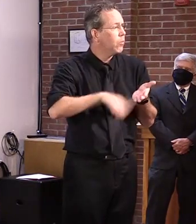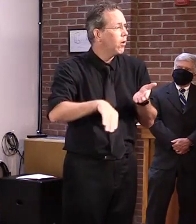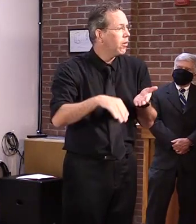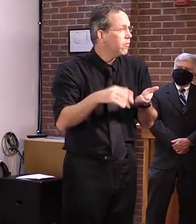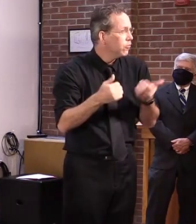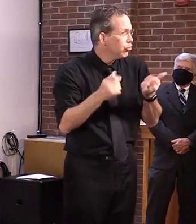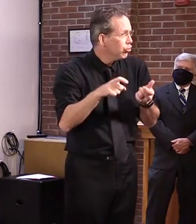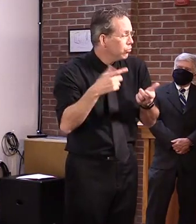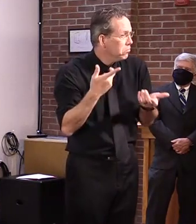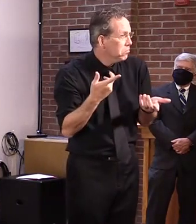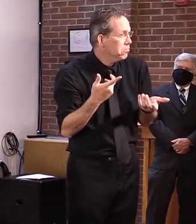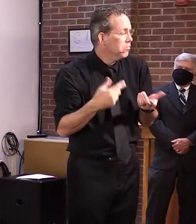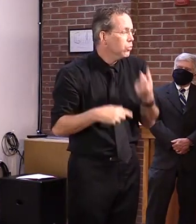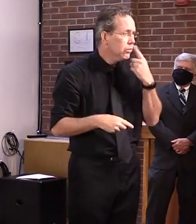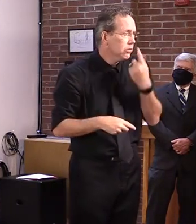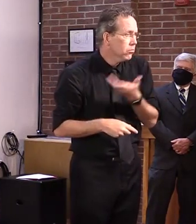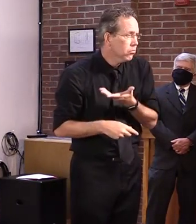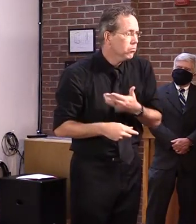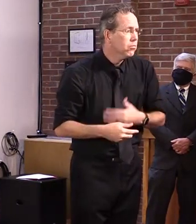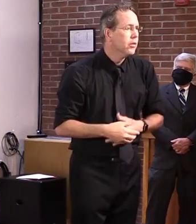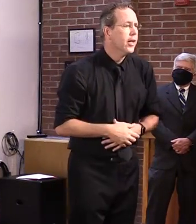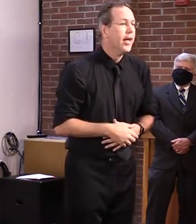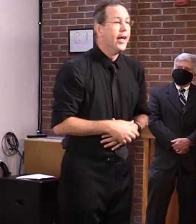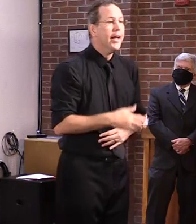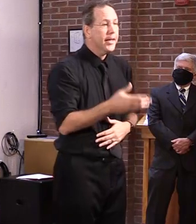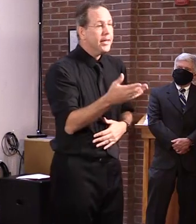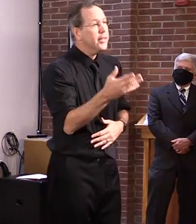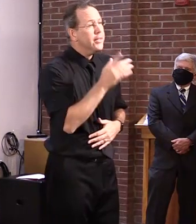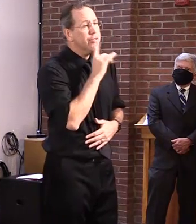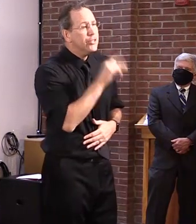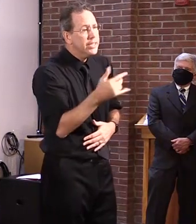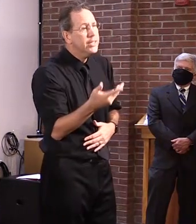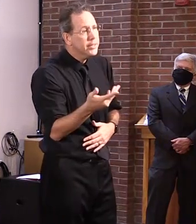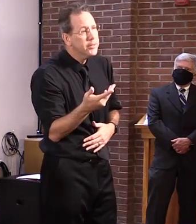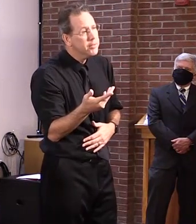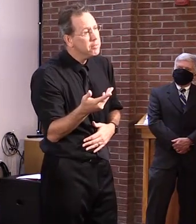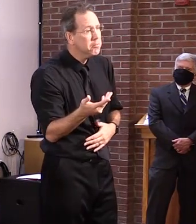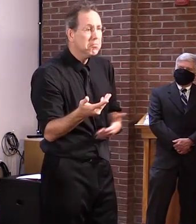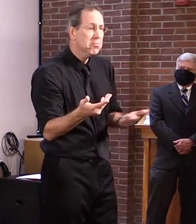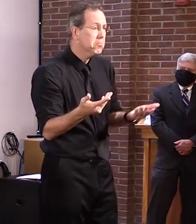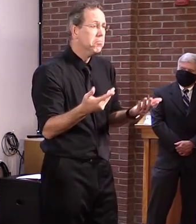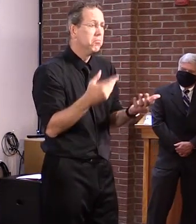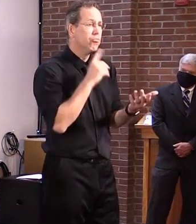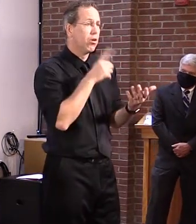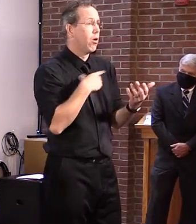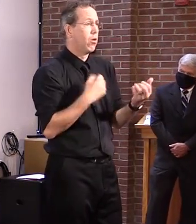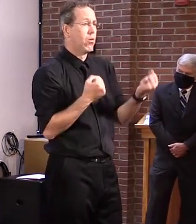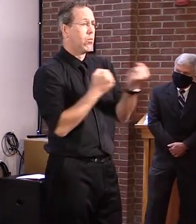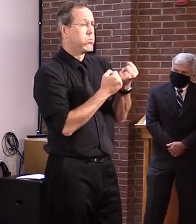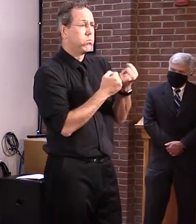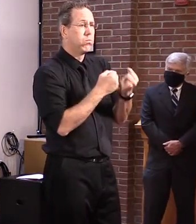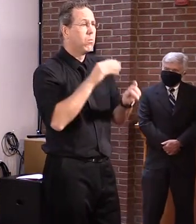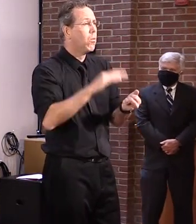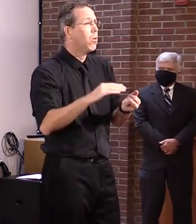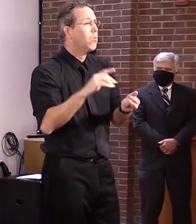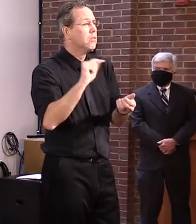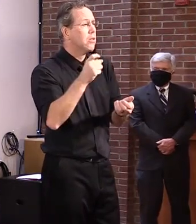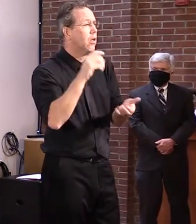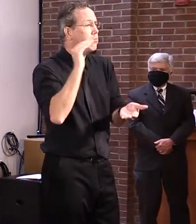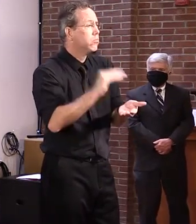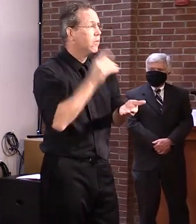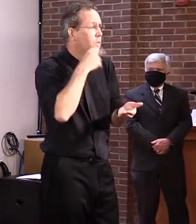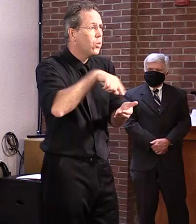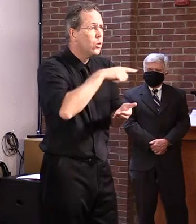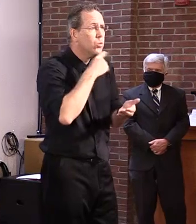you know, Mike, uh, as you know, over the years, I've been all in favor of, of lower taxes and less burden on Vermonters, but,